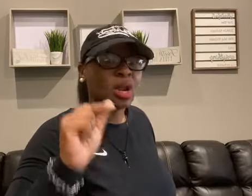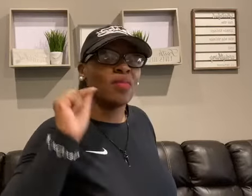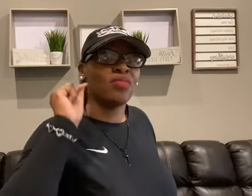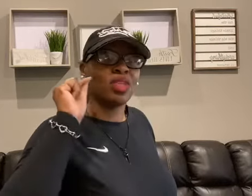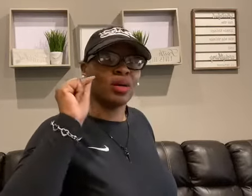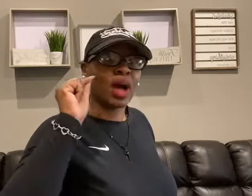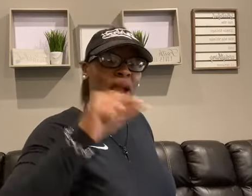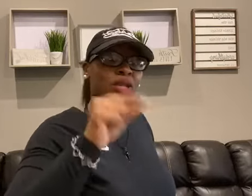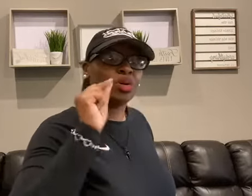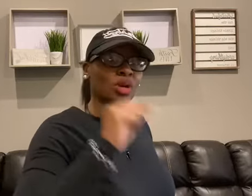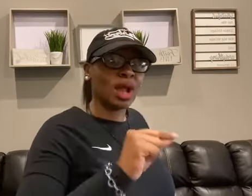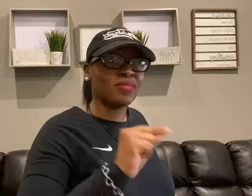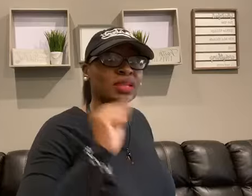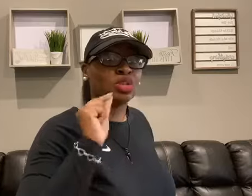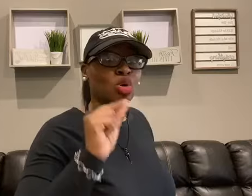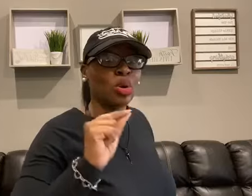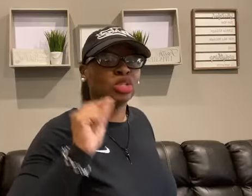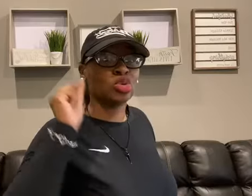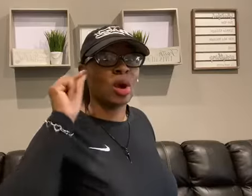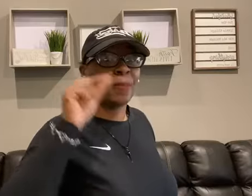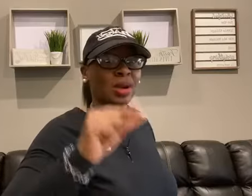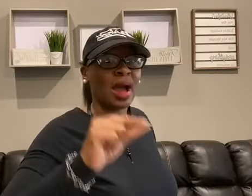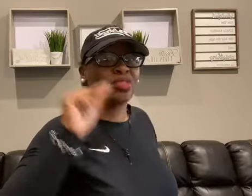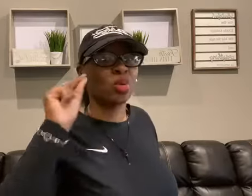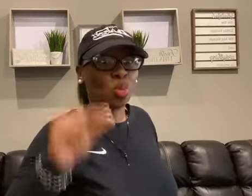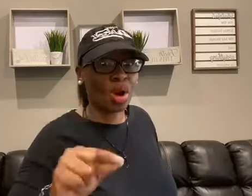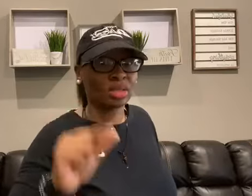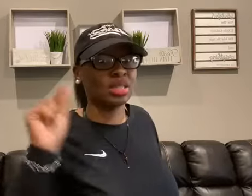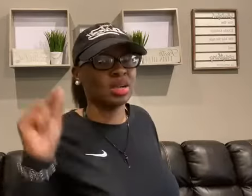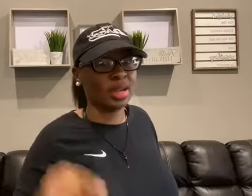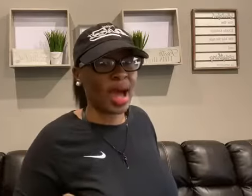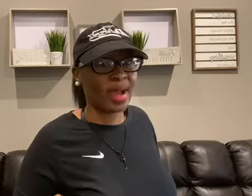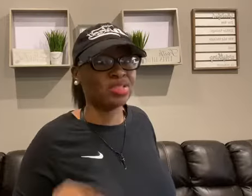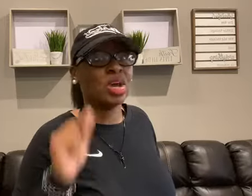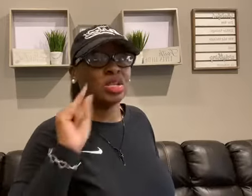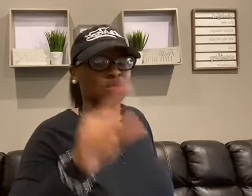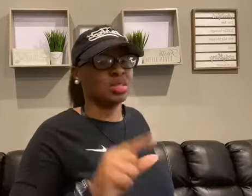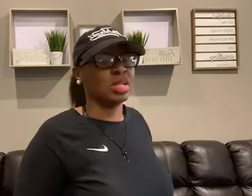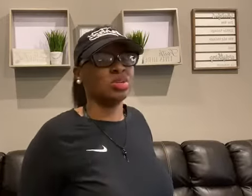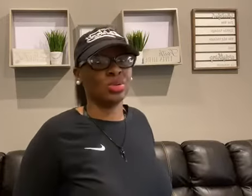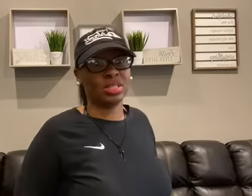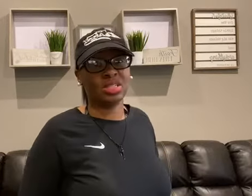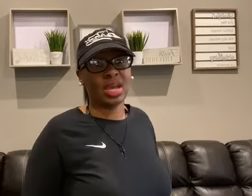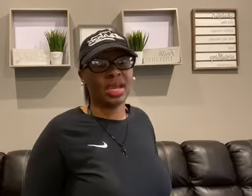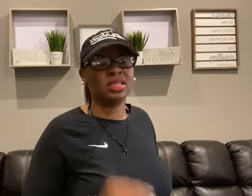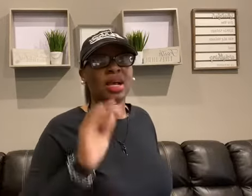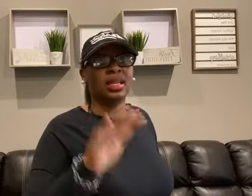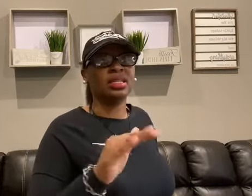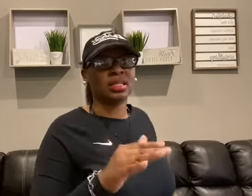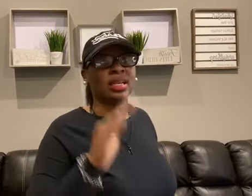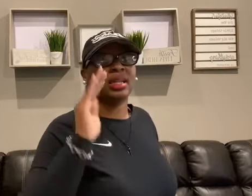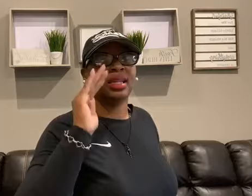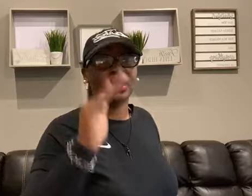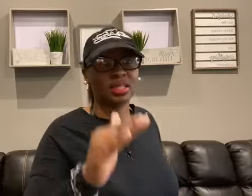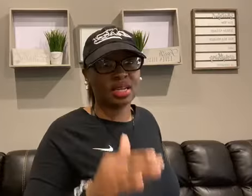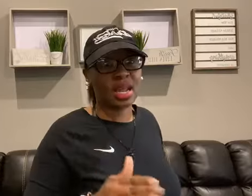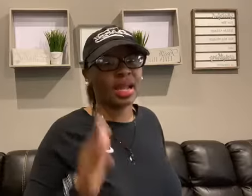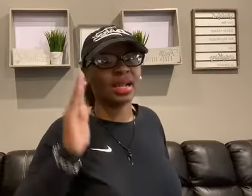the ideal client that's going to apply the work to their lives so that they too can see change. Listen, let's connect.